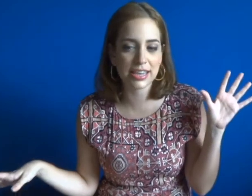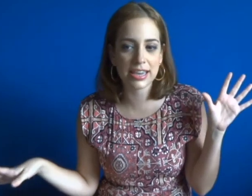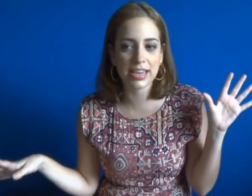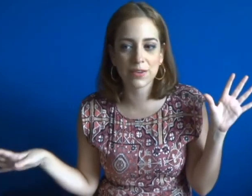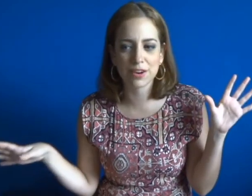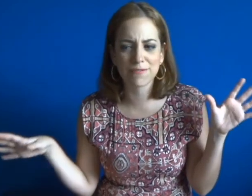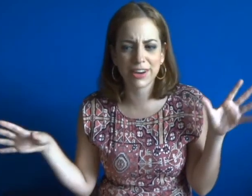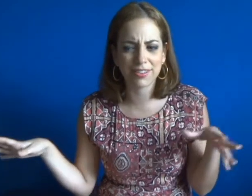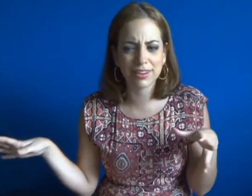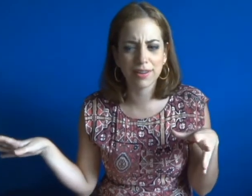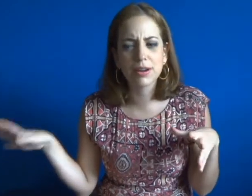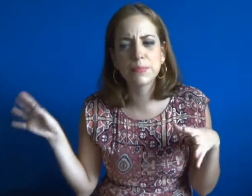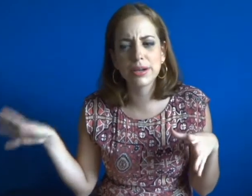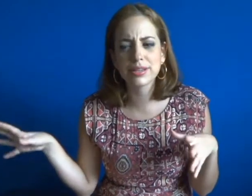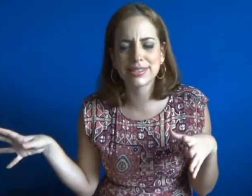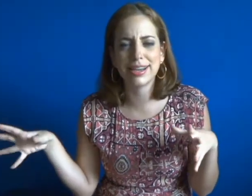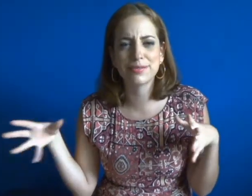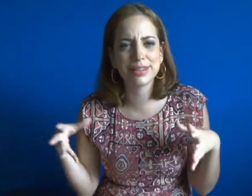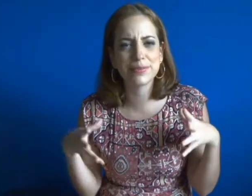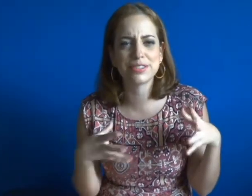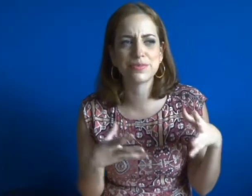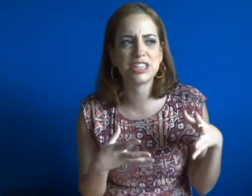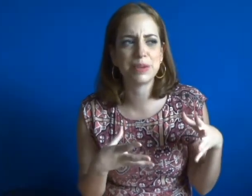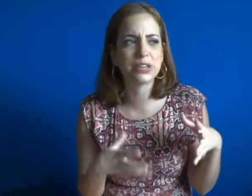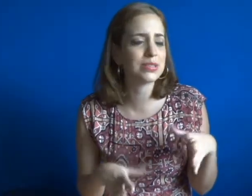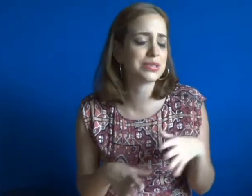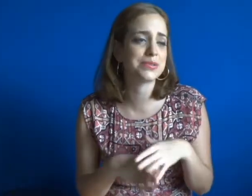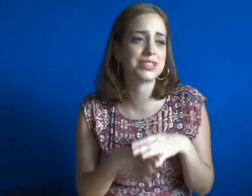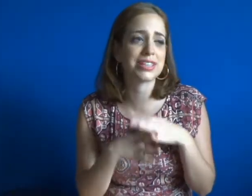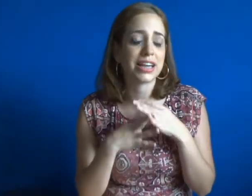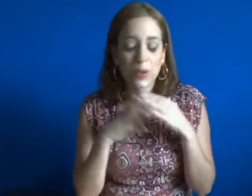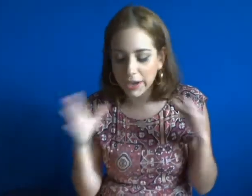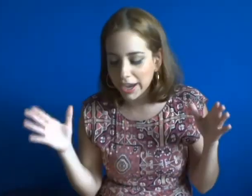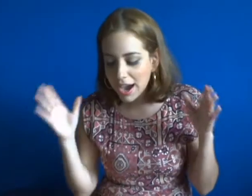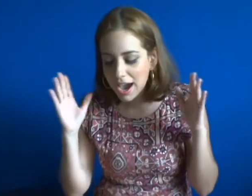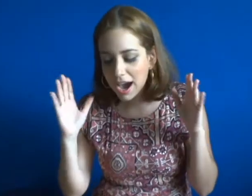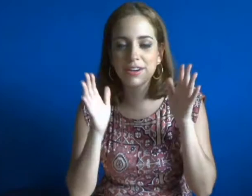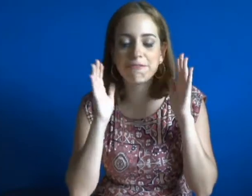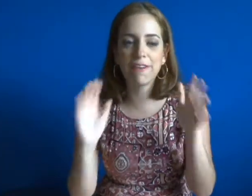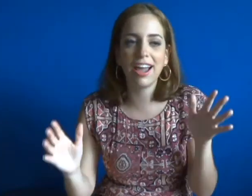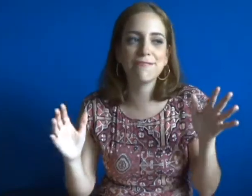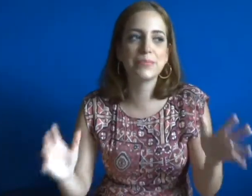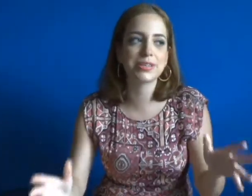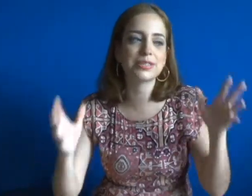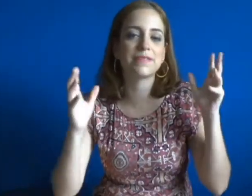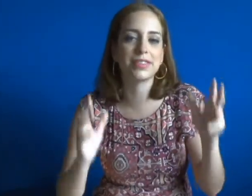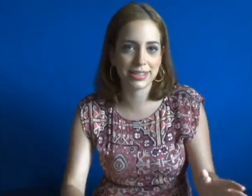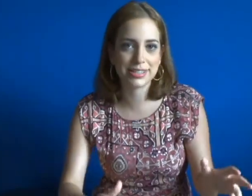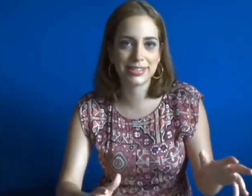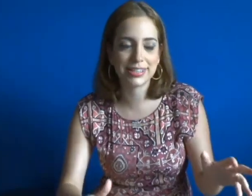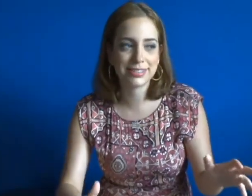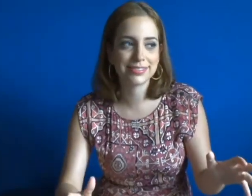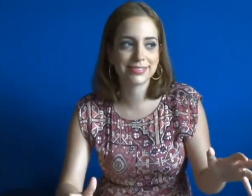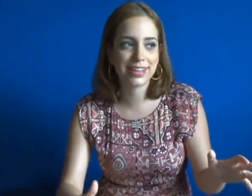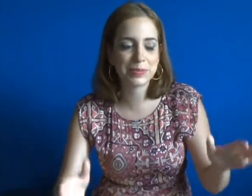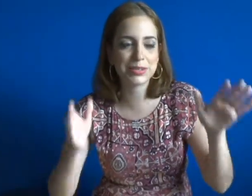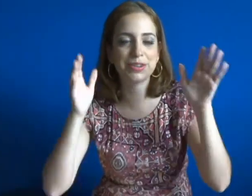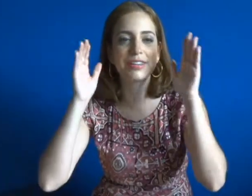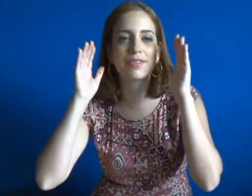or very long books, and I really wanted to reach my goal, so I was just like, okay, I read five books of the list. I'm gonna read